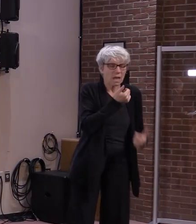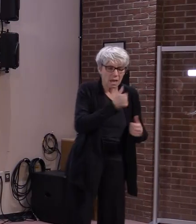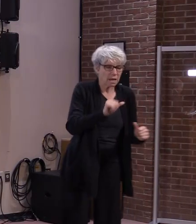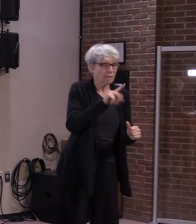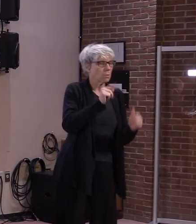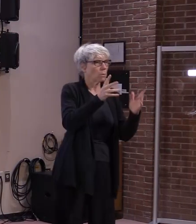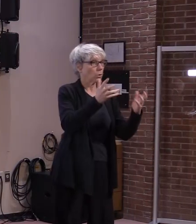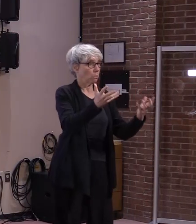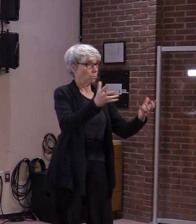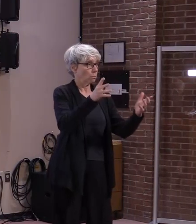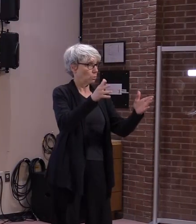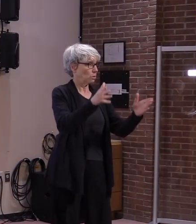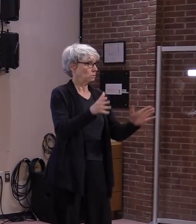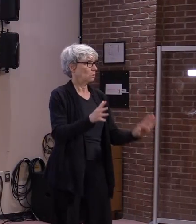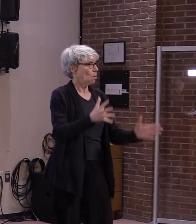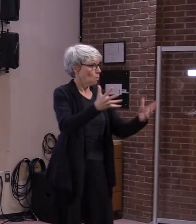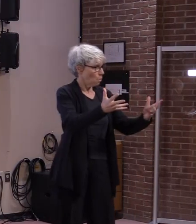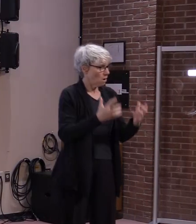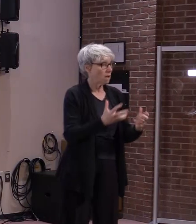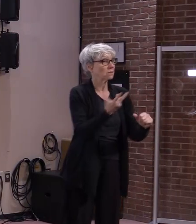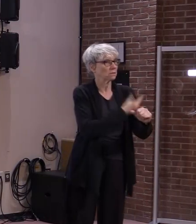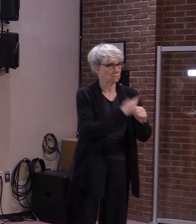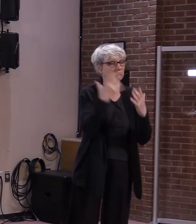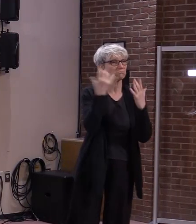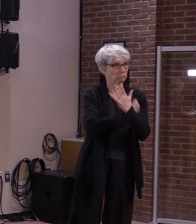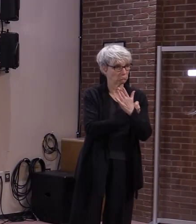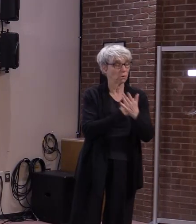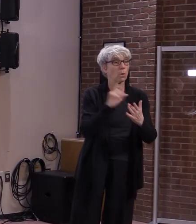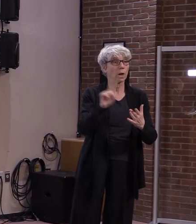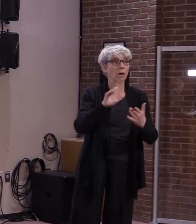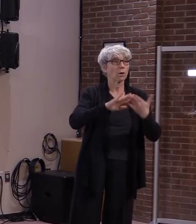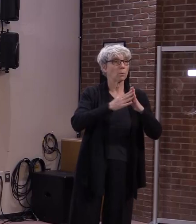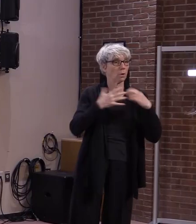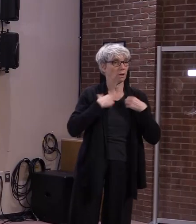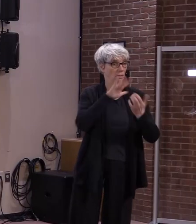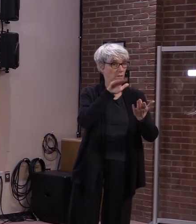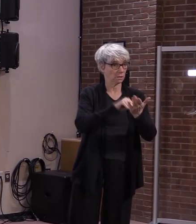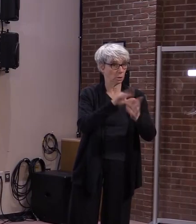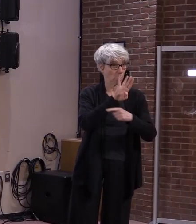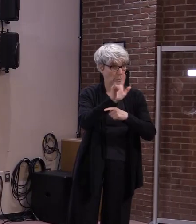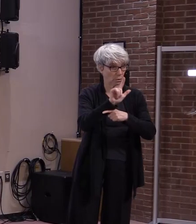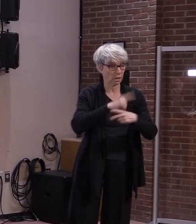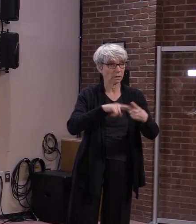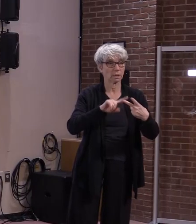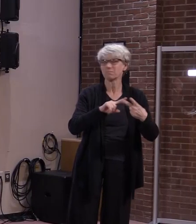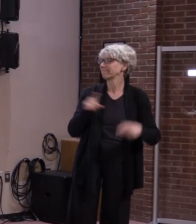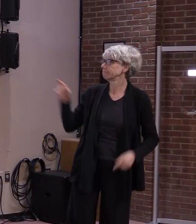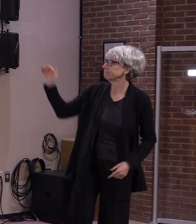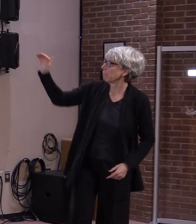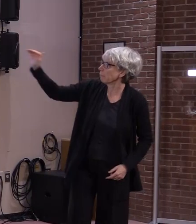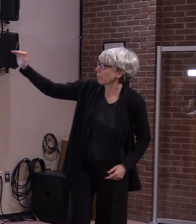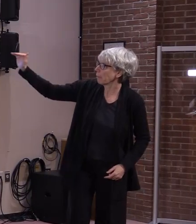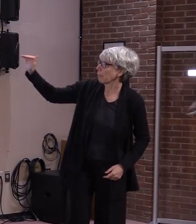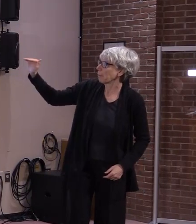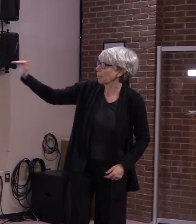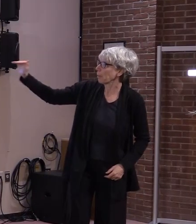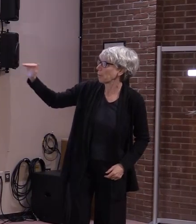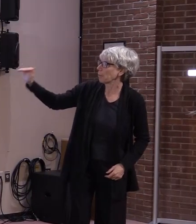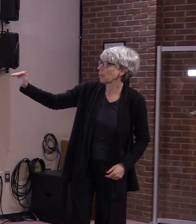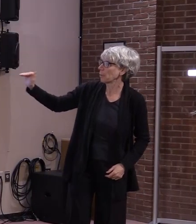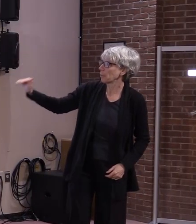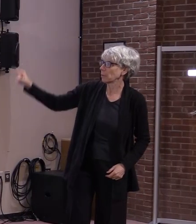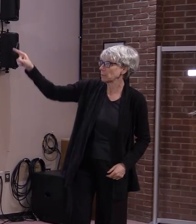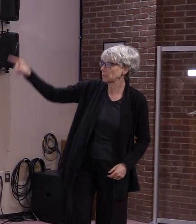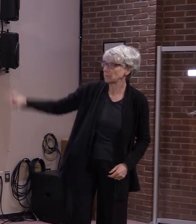We'll be at the Community Health Center of Burlington, their Hubbardton Forge in Castleton,